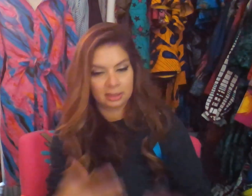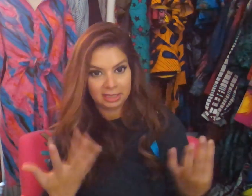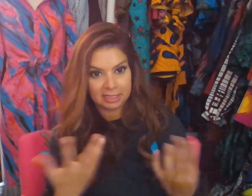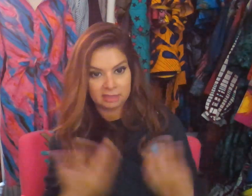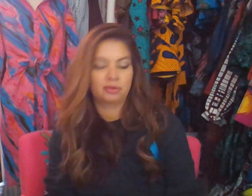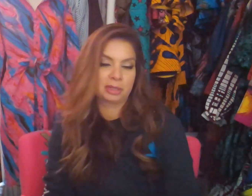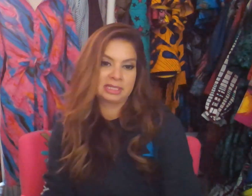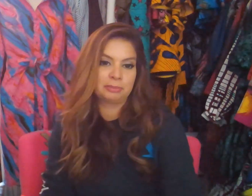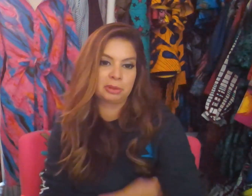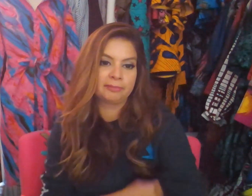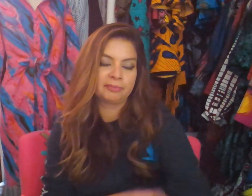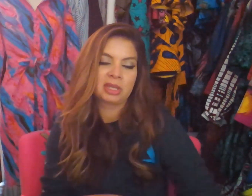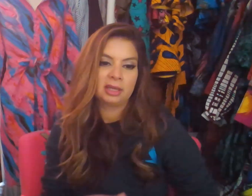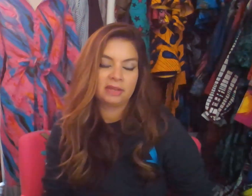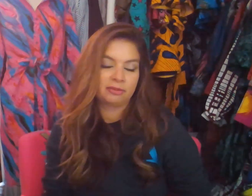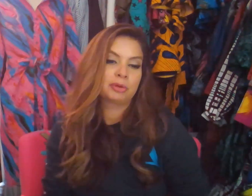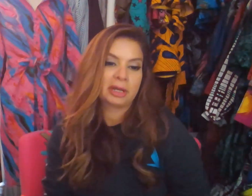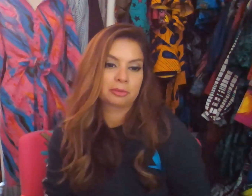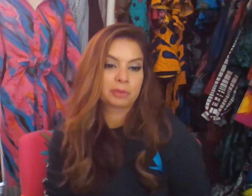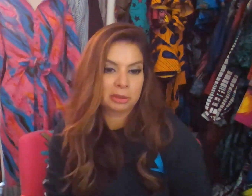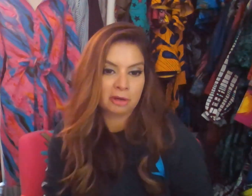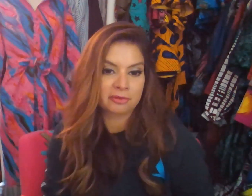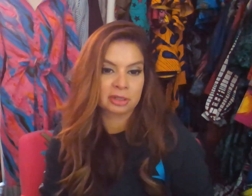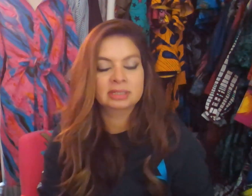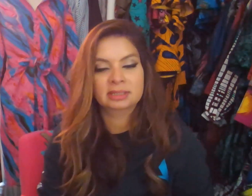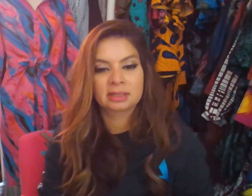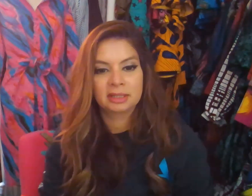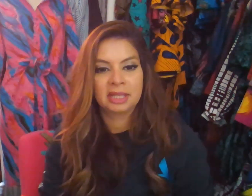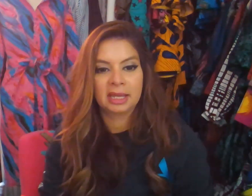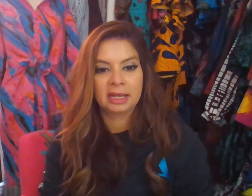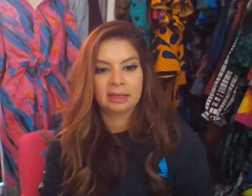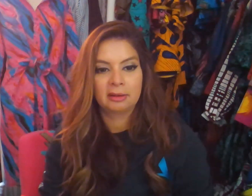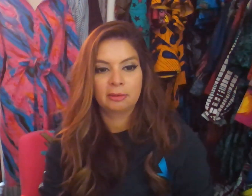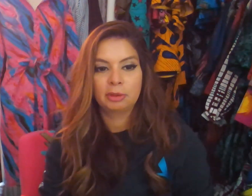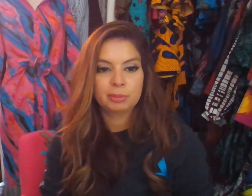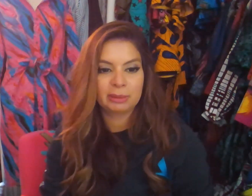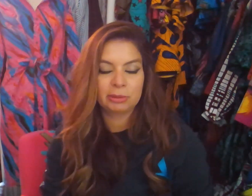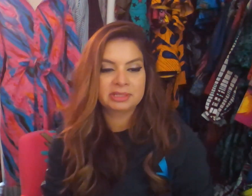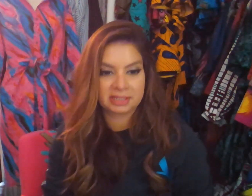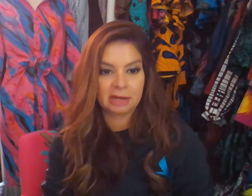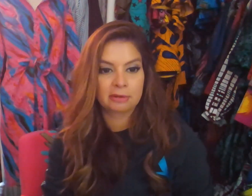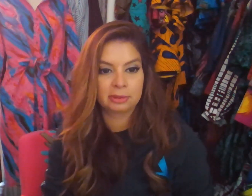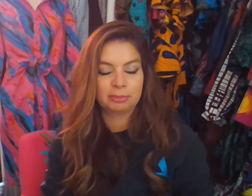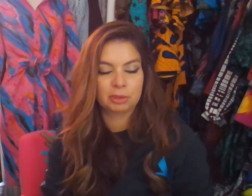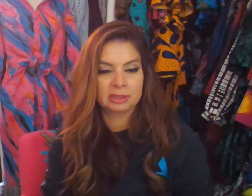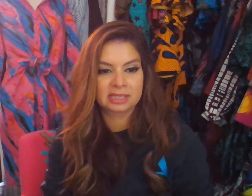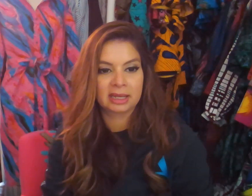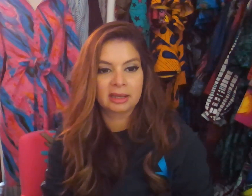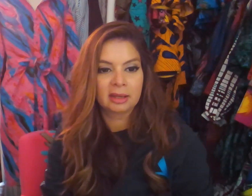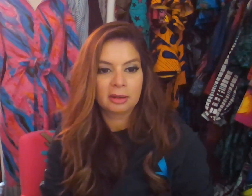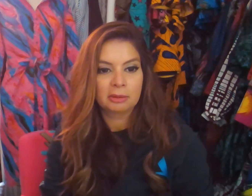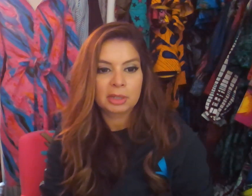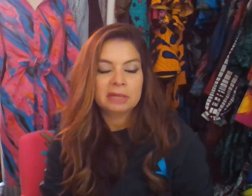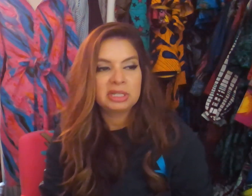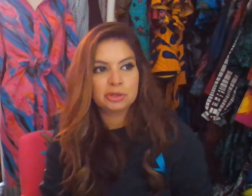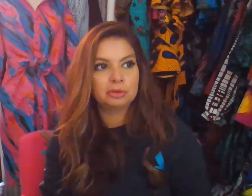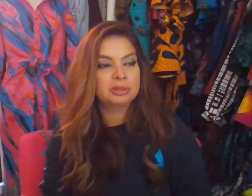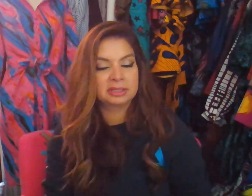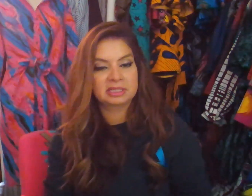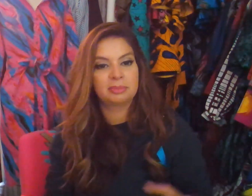Like, for example, if we were at a real conference, then we would be able to sit down with people and say, what can we do to the